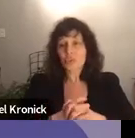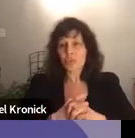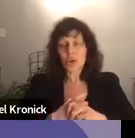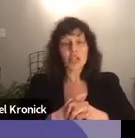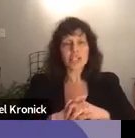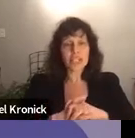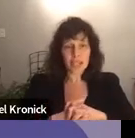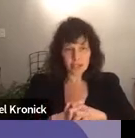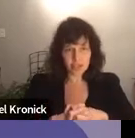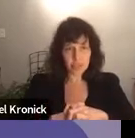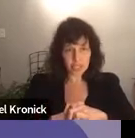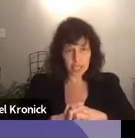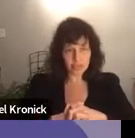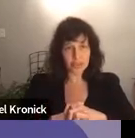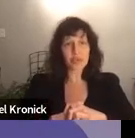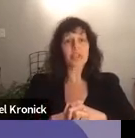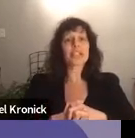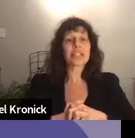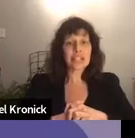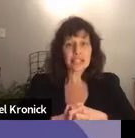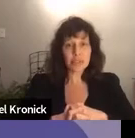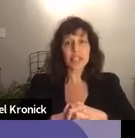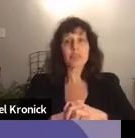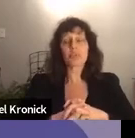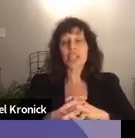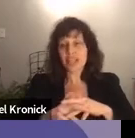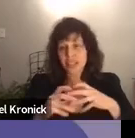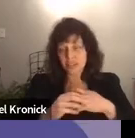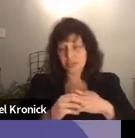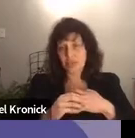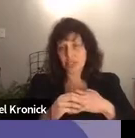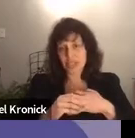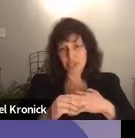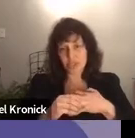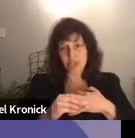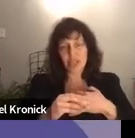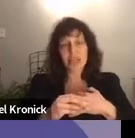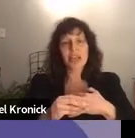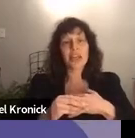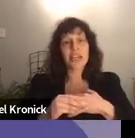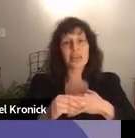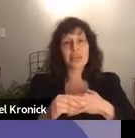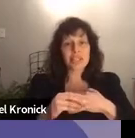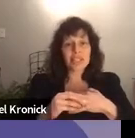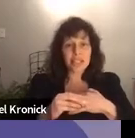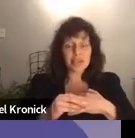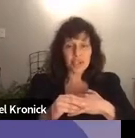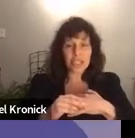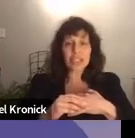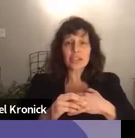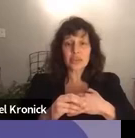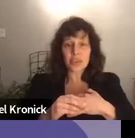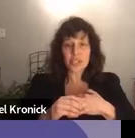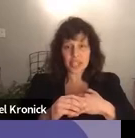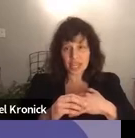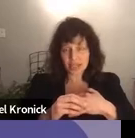children were not detained themselves. They were ostensibly protected from detention. And yet we can see very